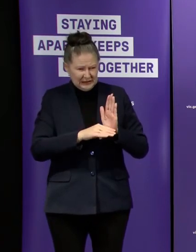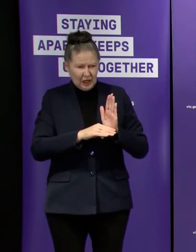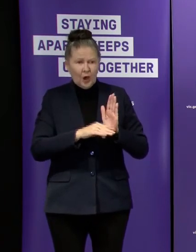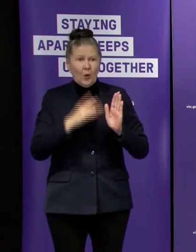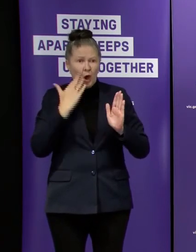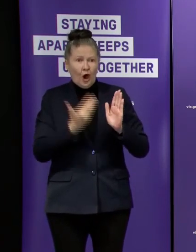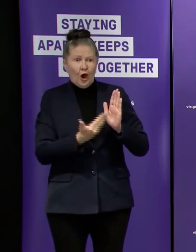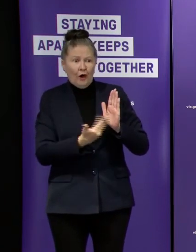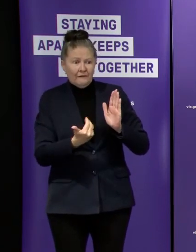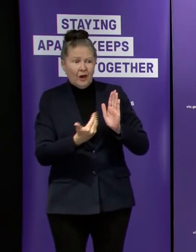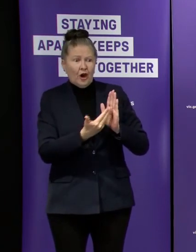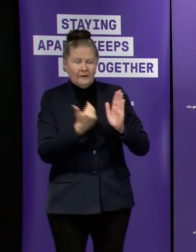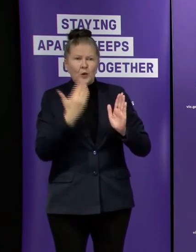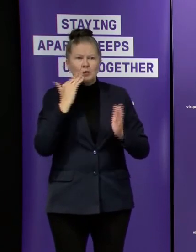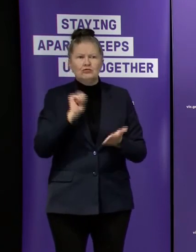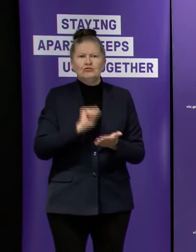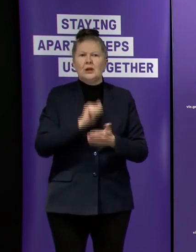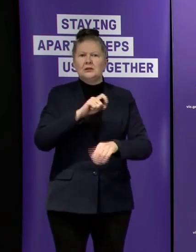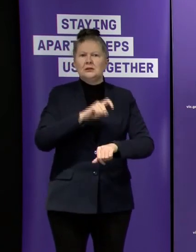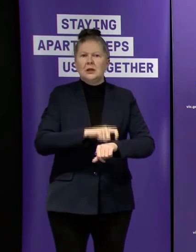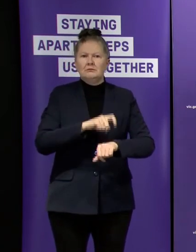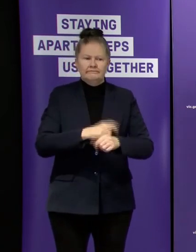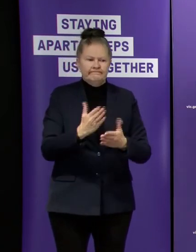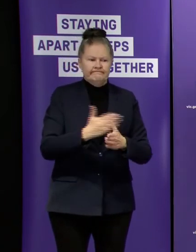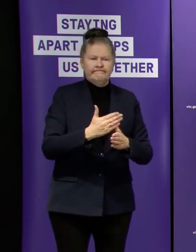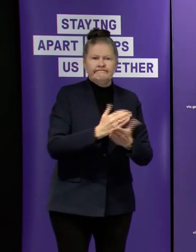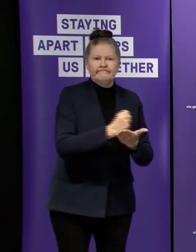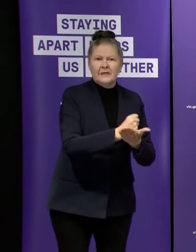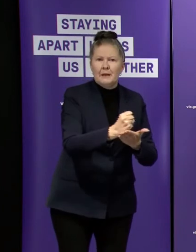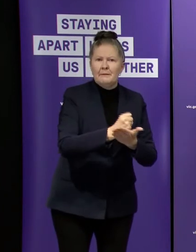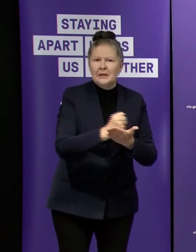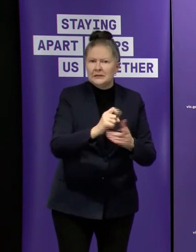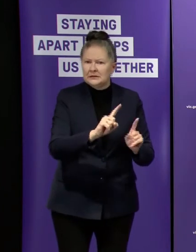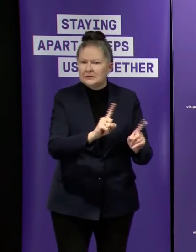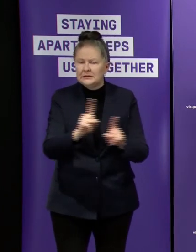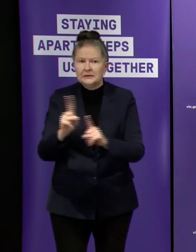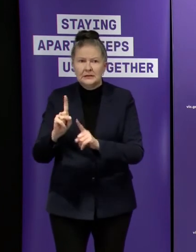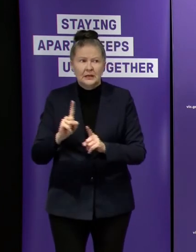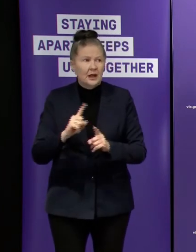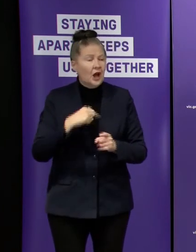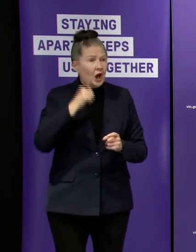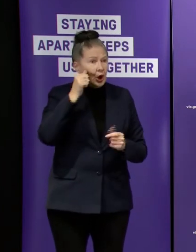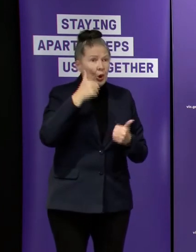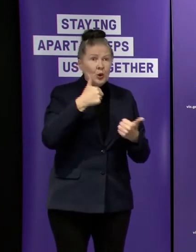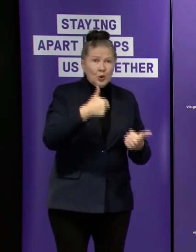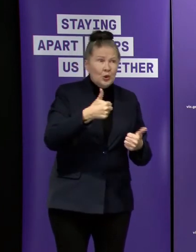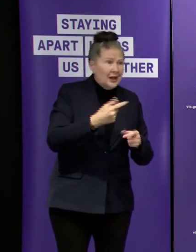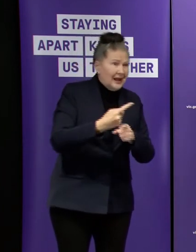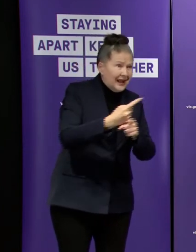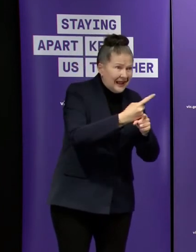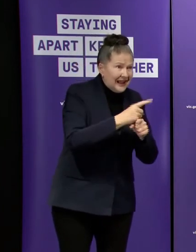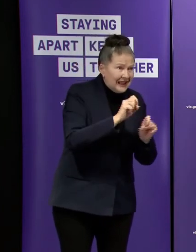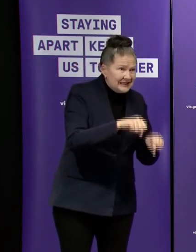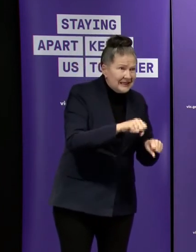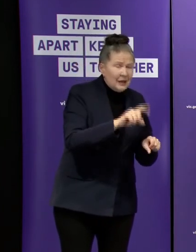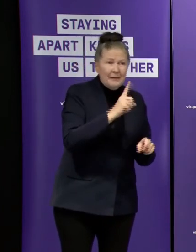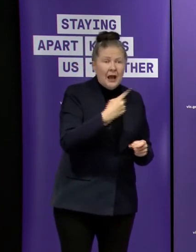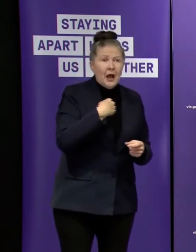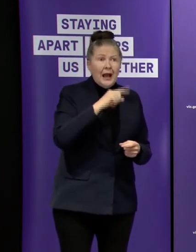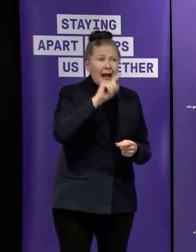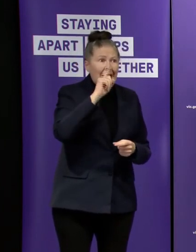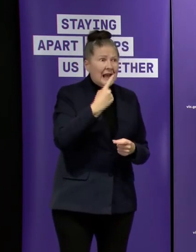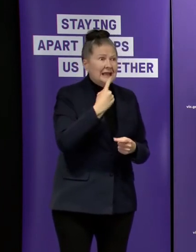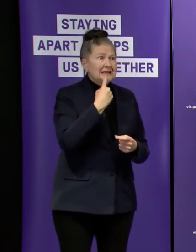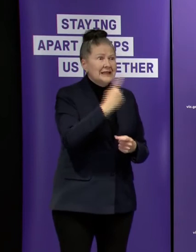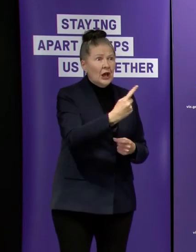place and uh look it's it's uh it's it's absolutely fine for us to be having these discussions it's just really hard i suppose to to try and crystal wall